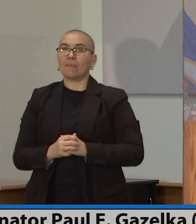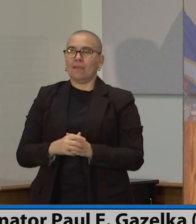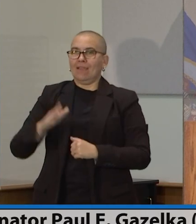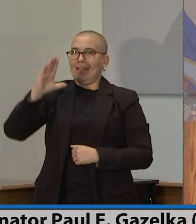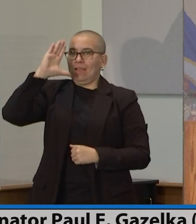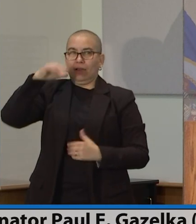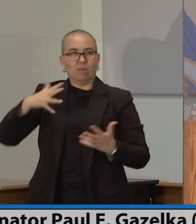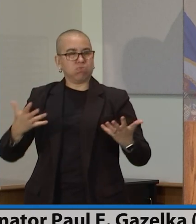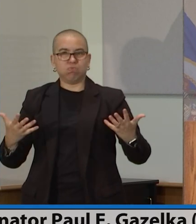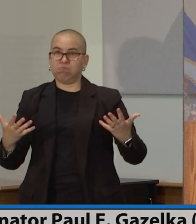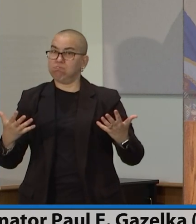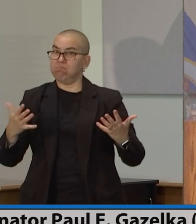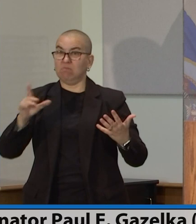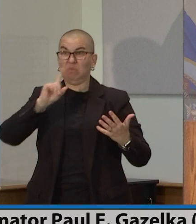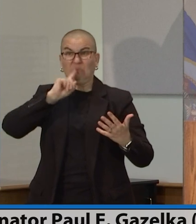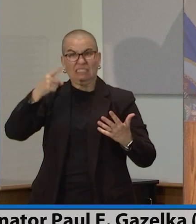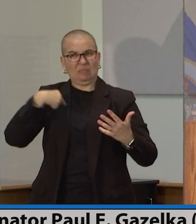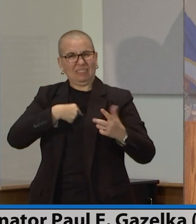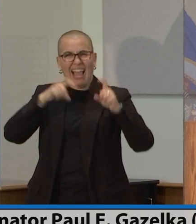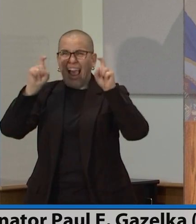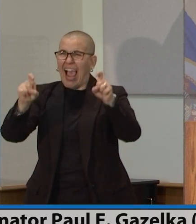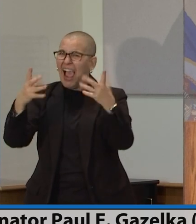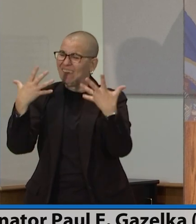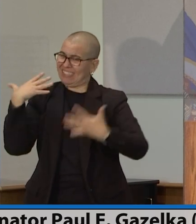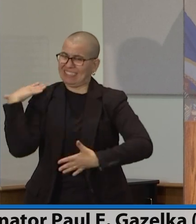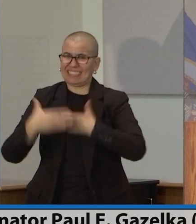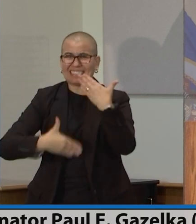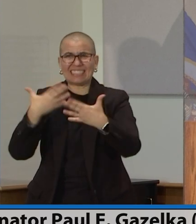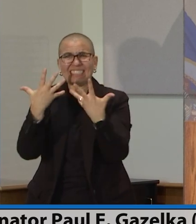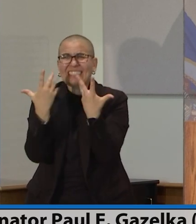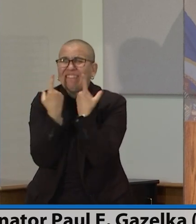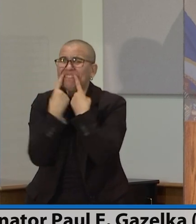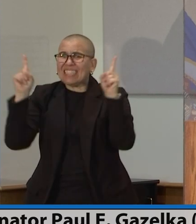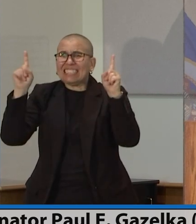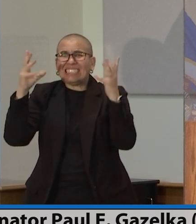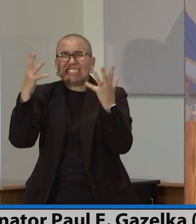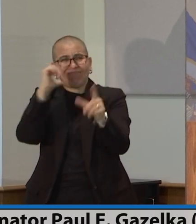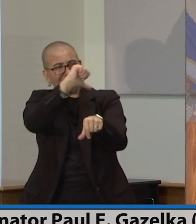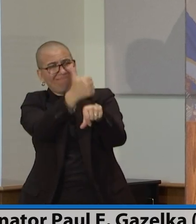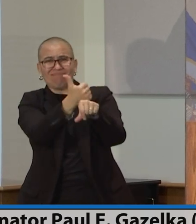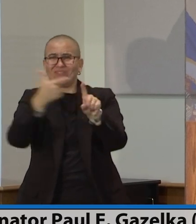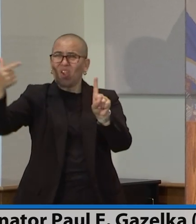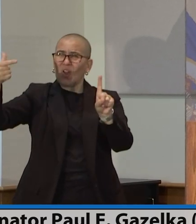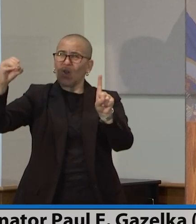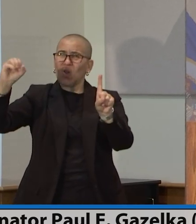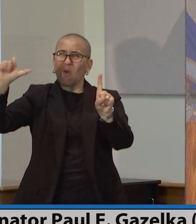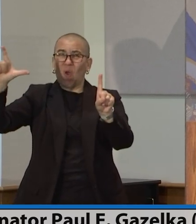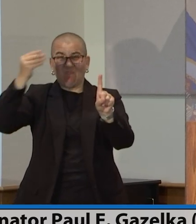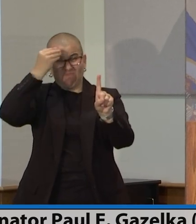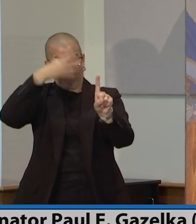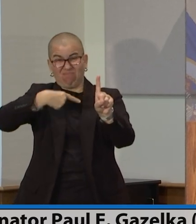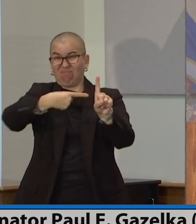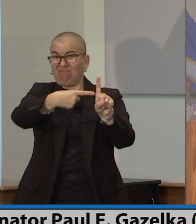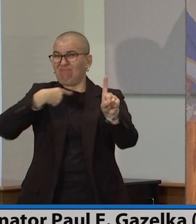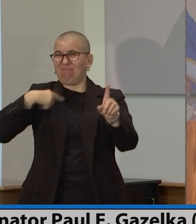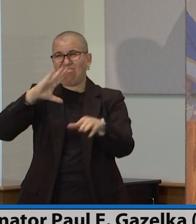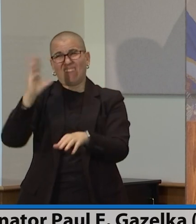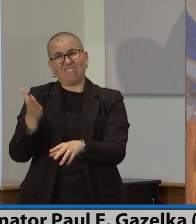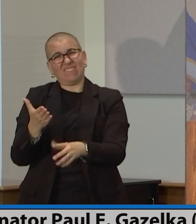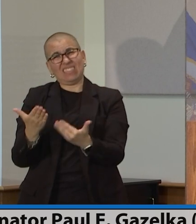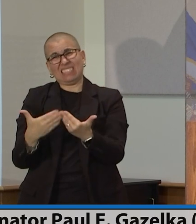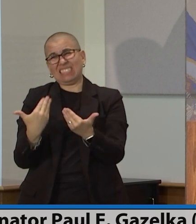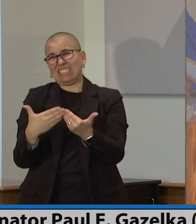place of what we're going to set for targets. It's never, ever easy. When you have divided government, it seems like it's going to be impossible.